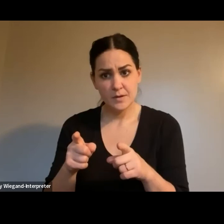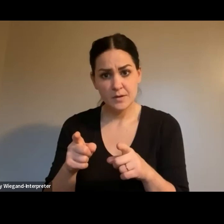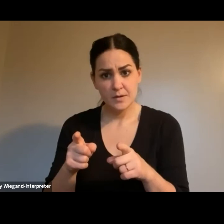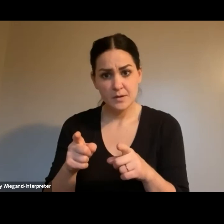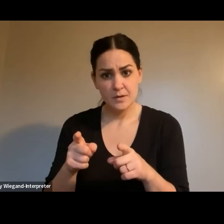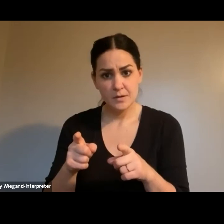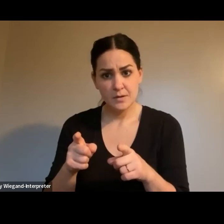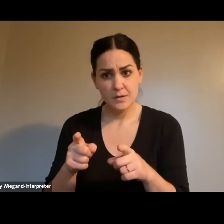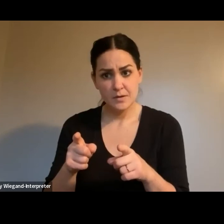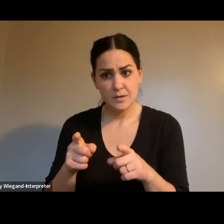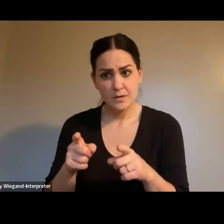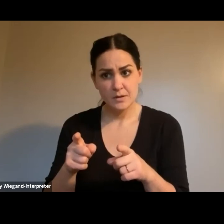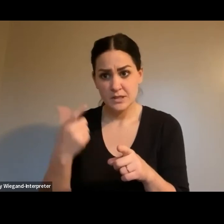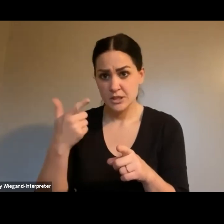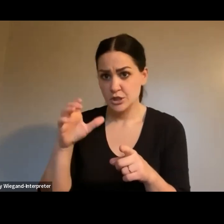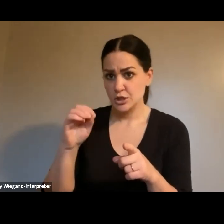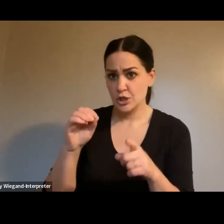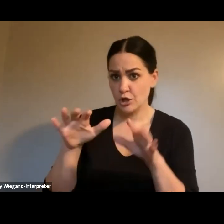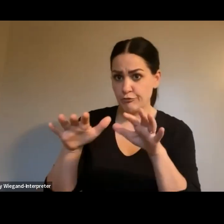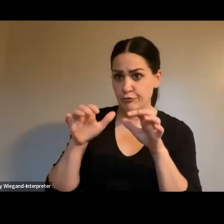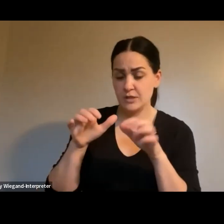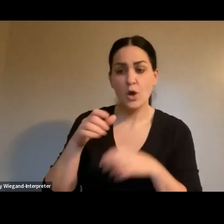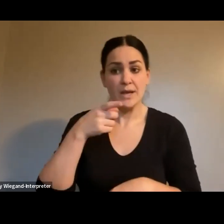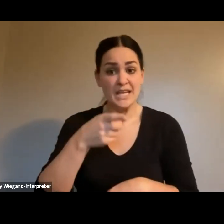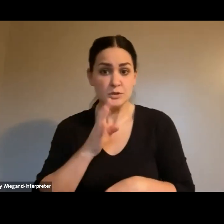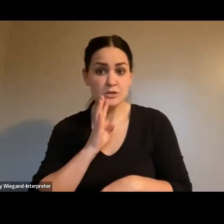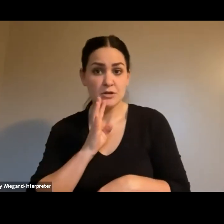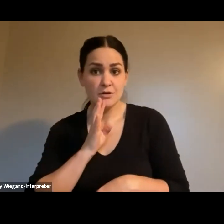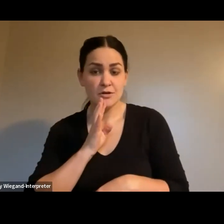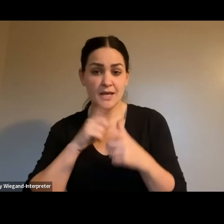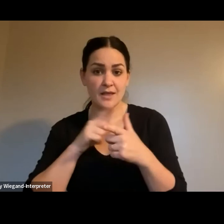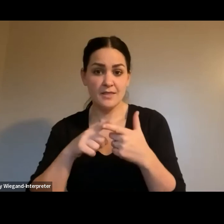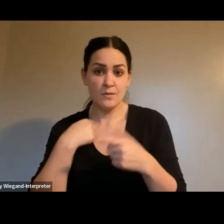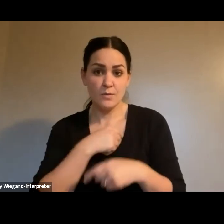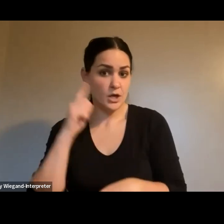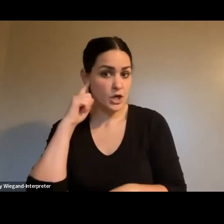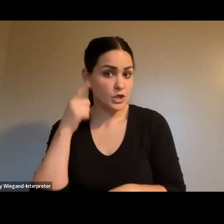Did Geo freeze? Did Geo all hear me? He was talking, and then we heard you.